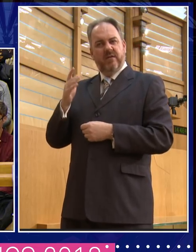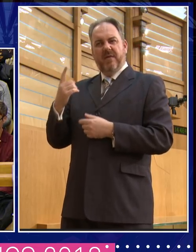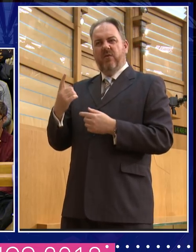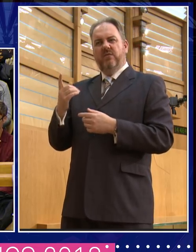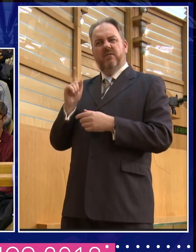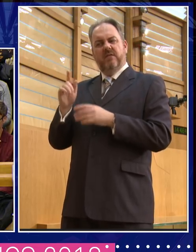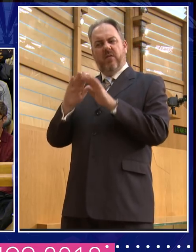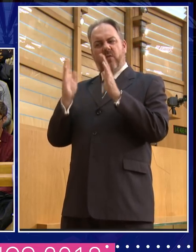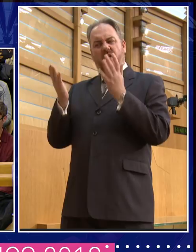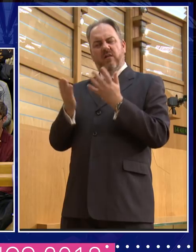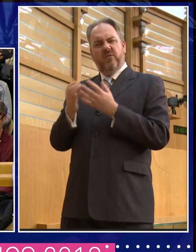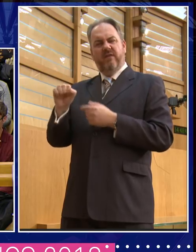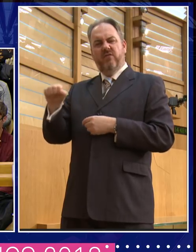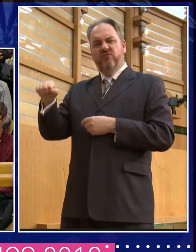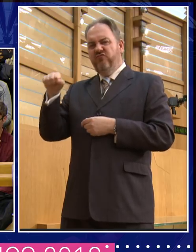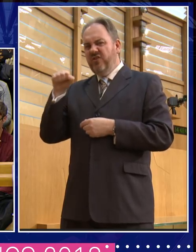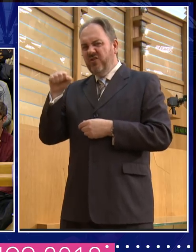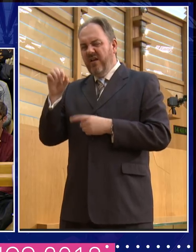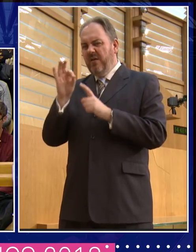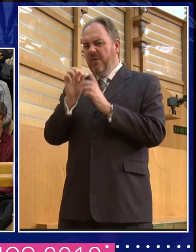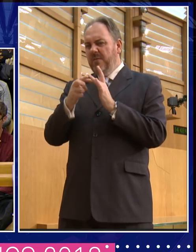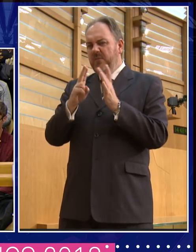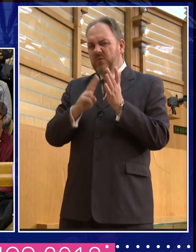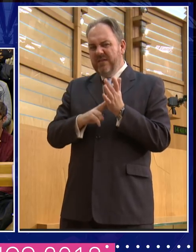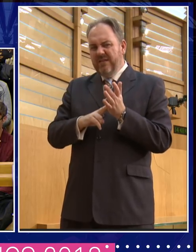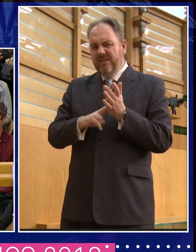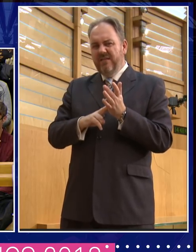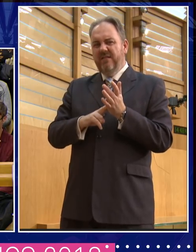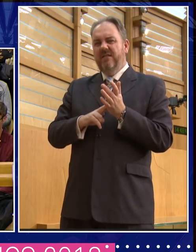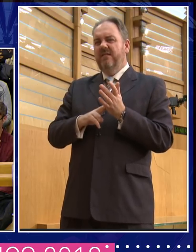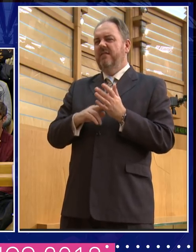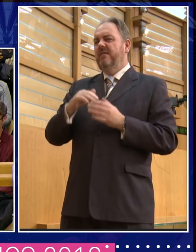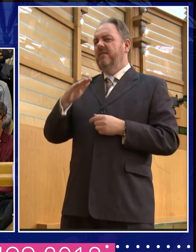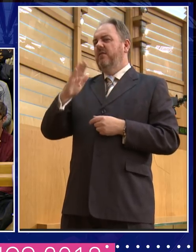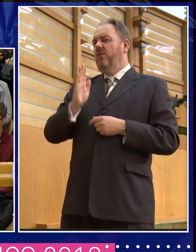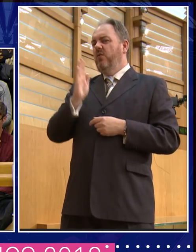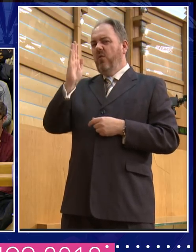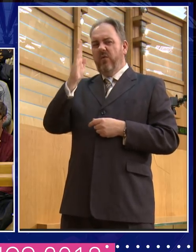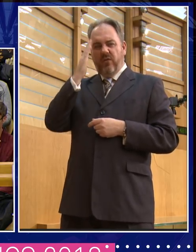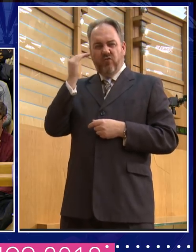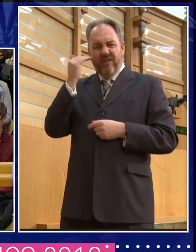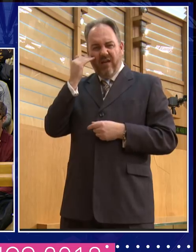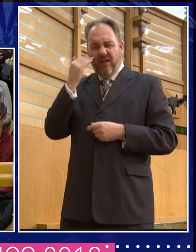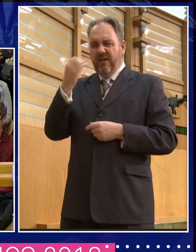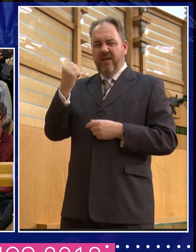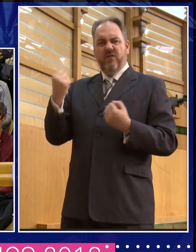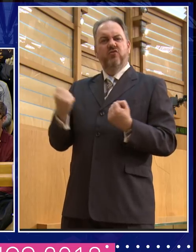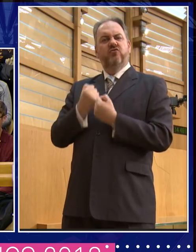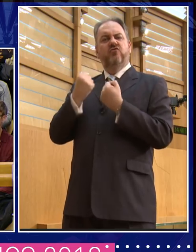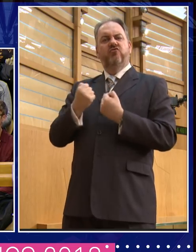Putins, Trumps, Erdogans, Orbans, what's happening in Saudi Arabia, North Korea and so on. And actually, it strikes